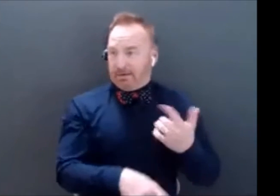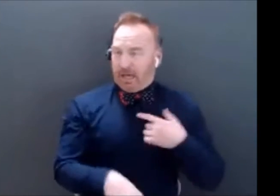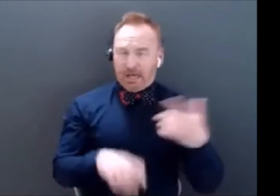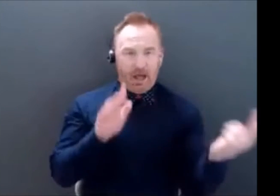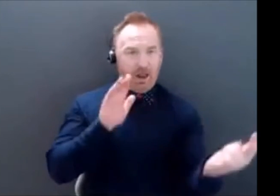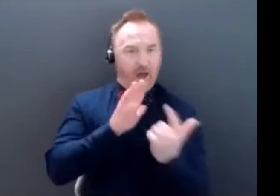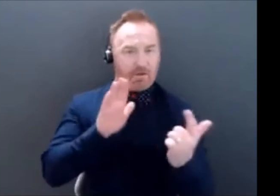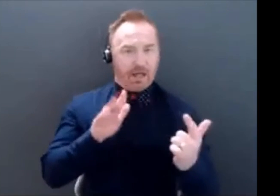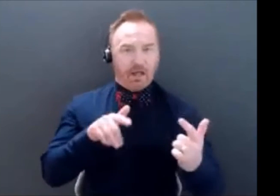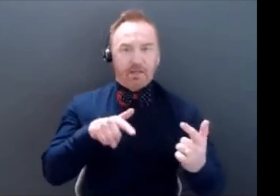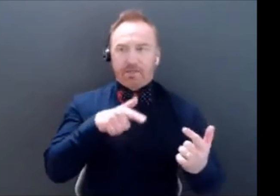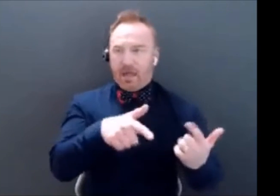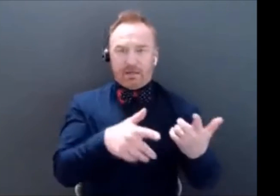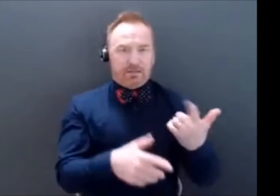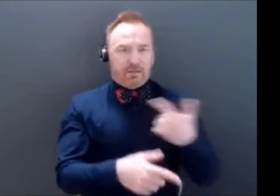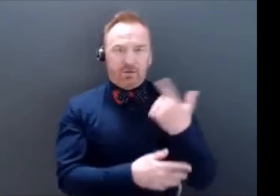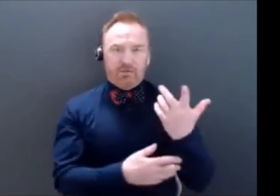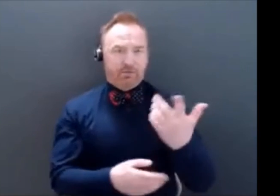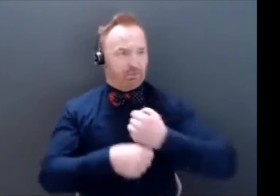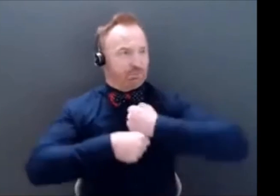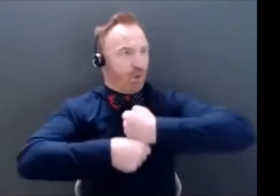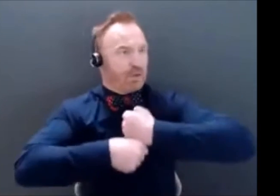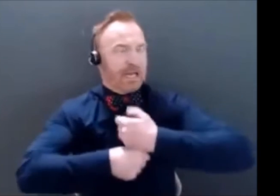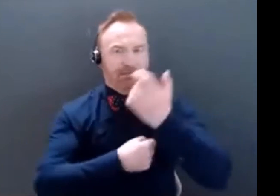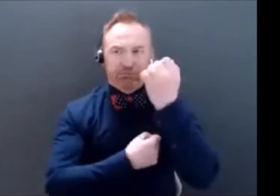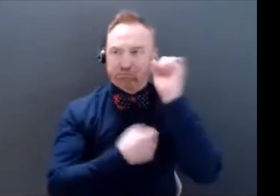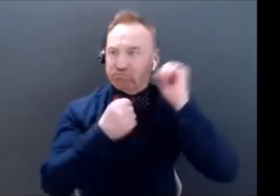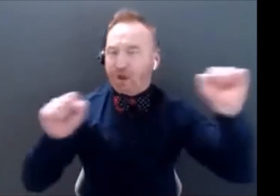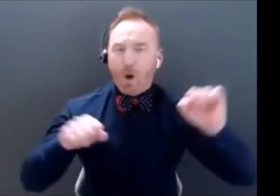ain't nothing come between us in the end